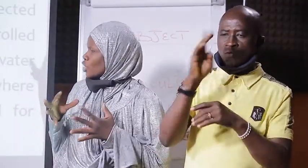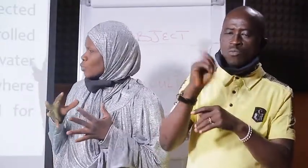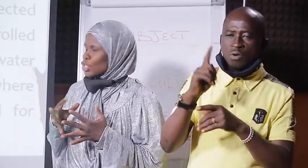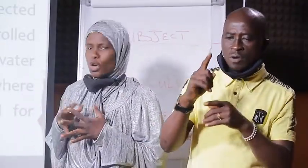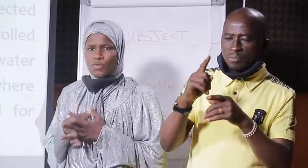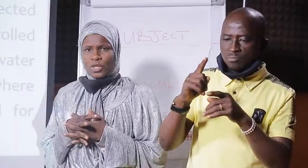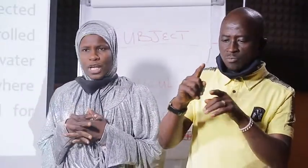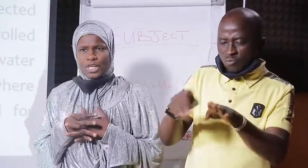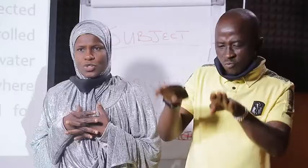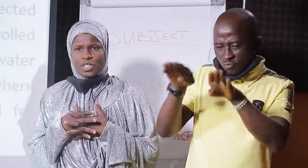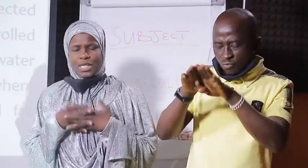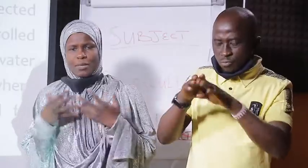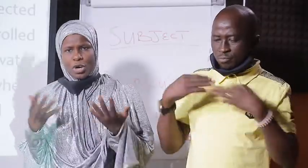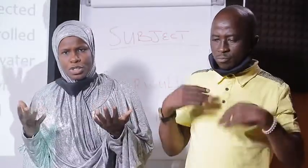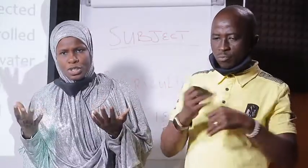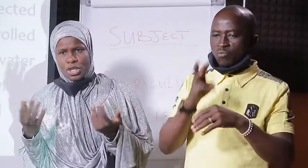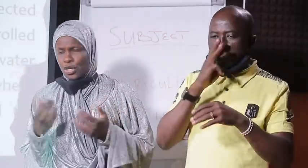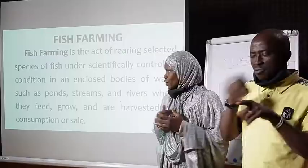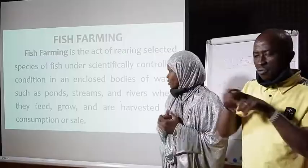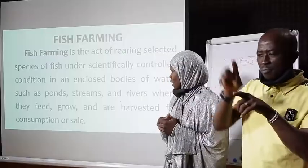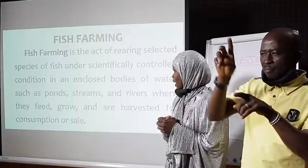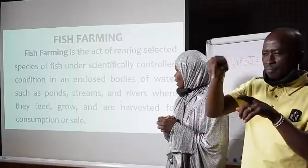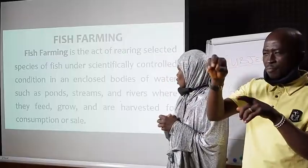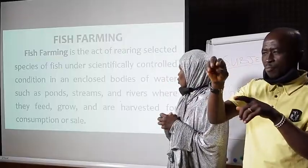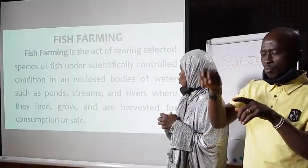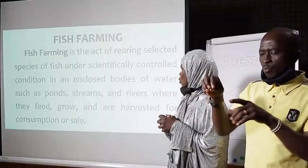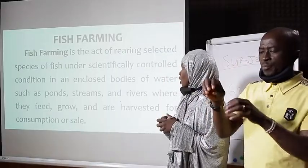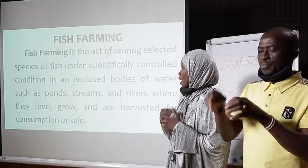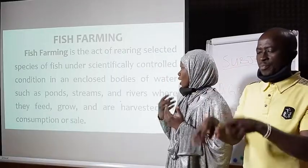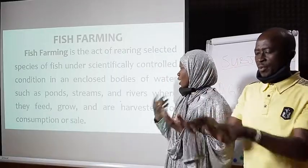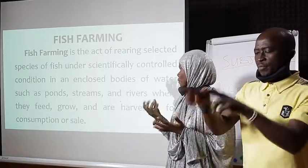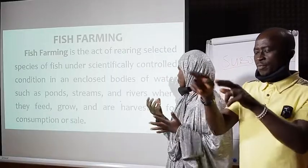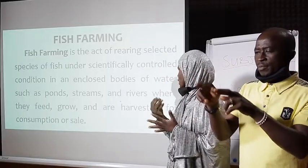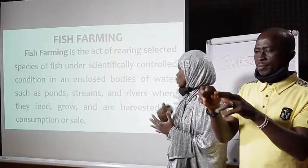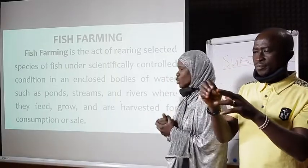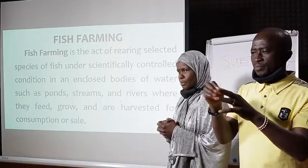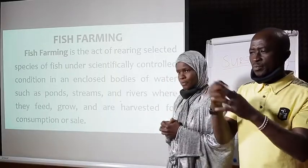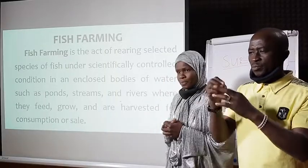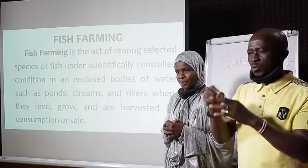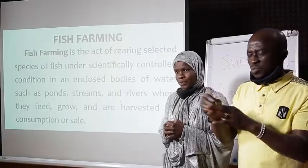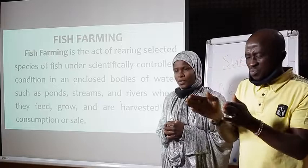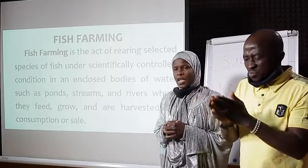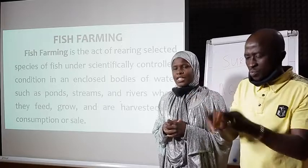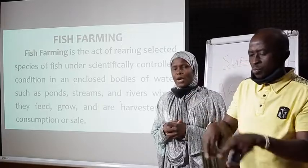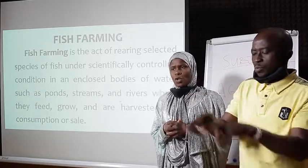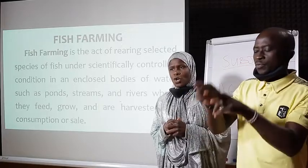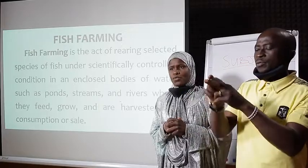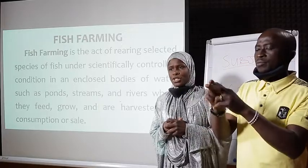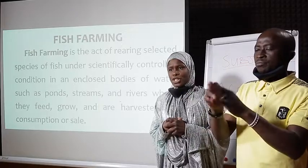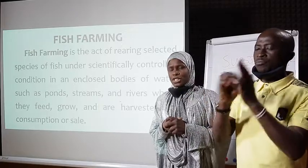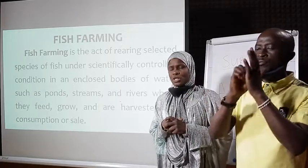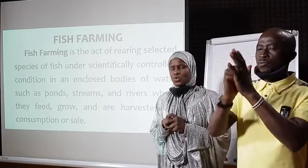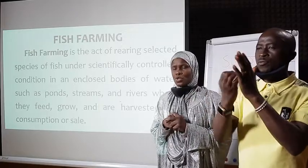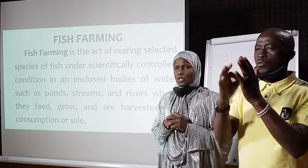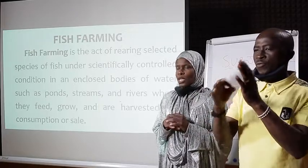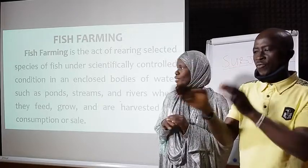enclosed body of water, such as the pond, river, or stream. Example of